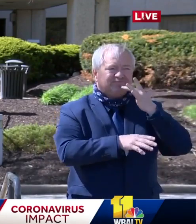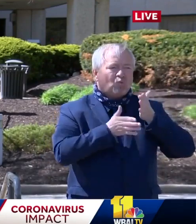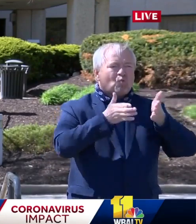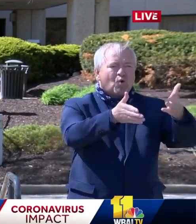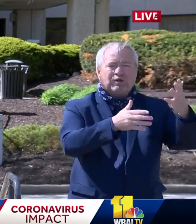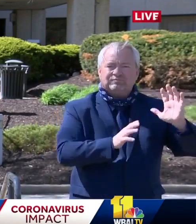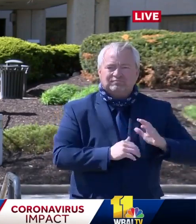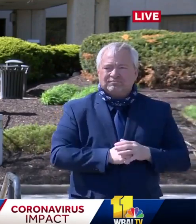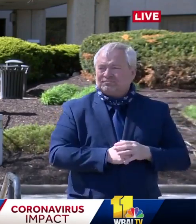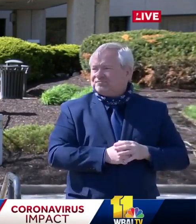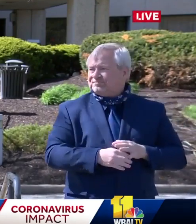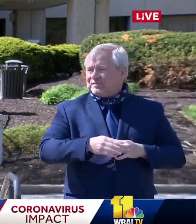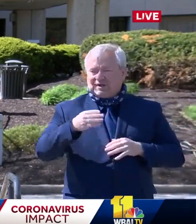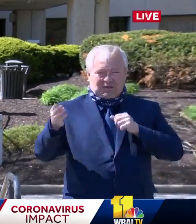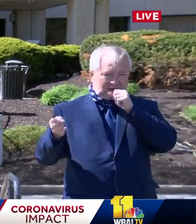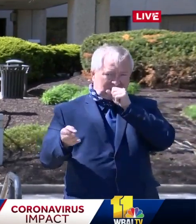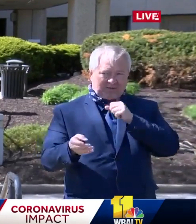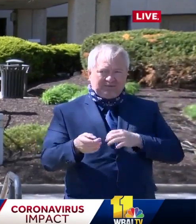Sure. Yeah, please.